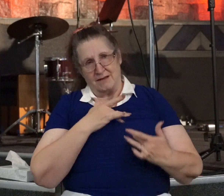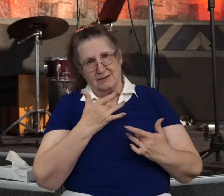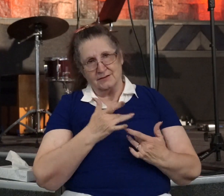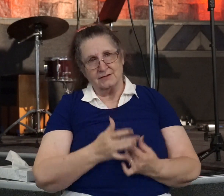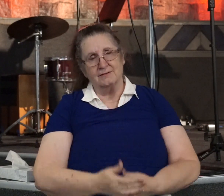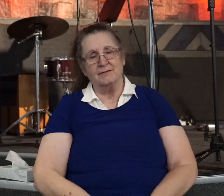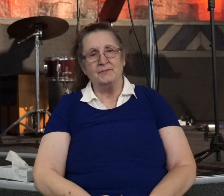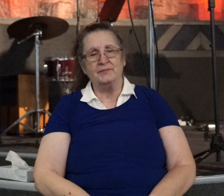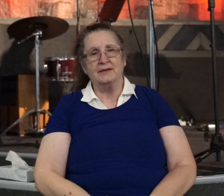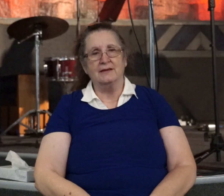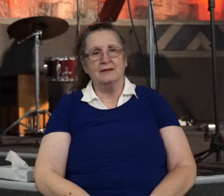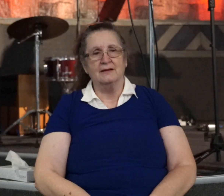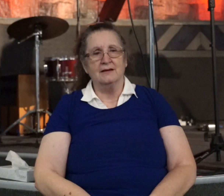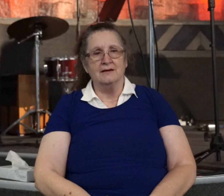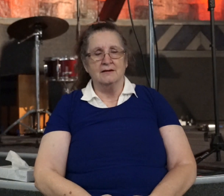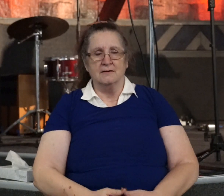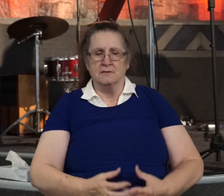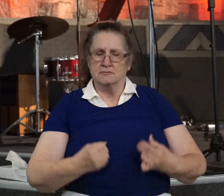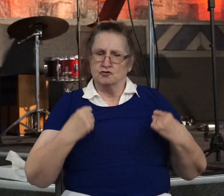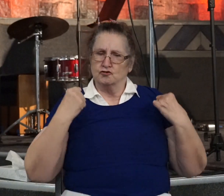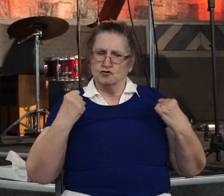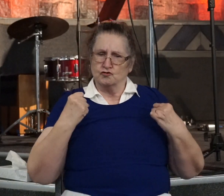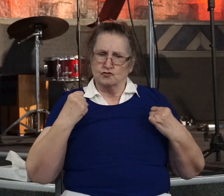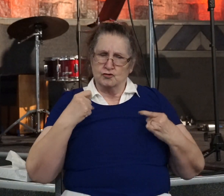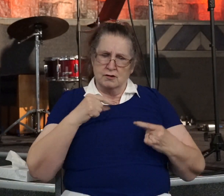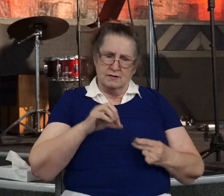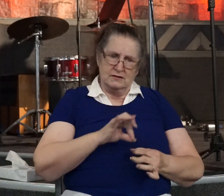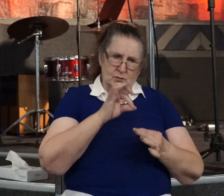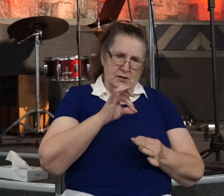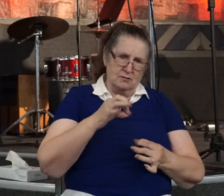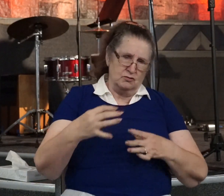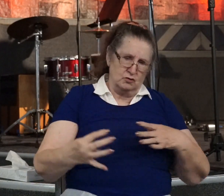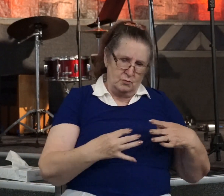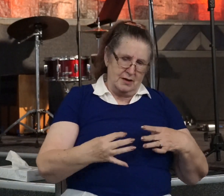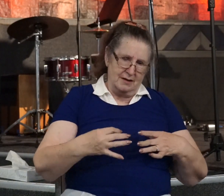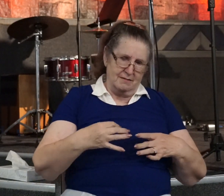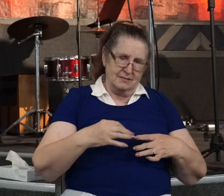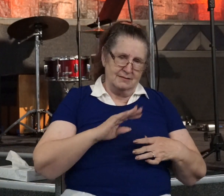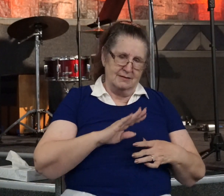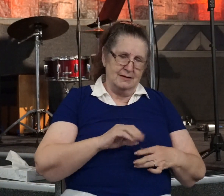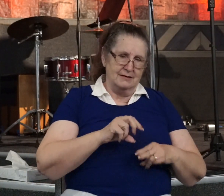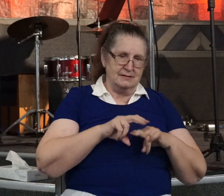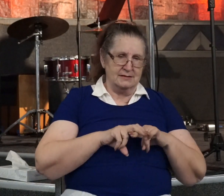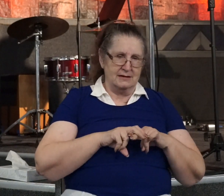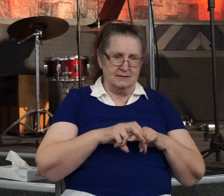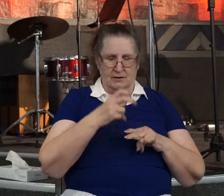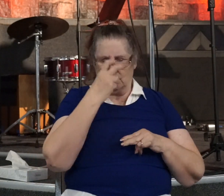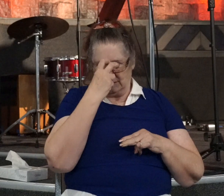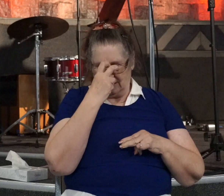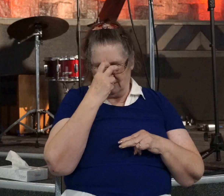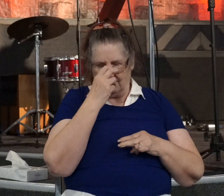The intense spiritual battle that was going on within him as he sat there blinded for three days.